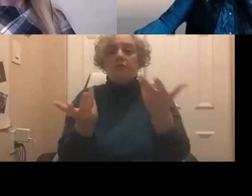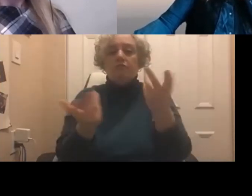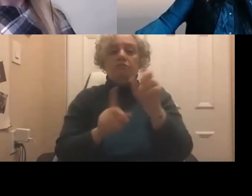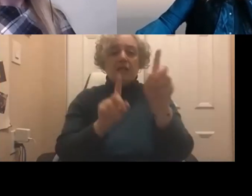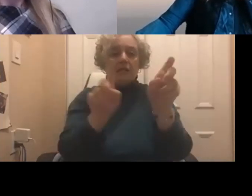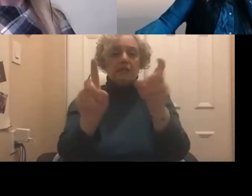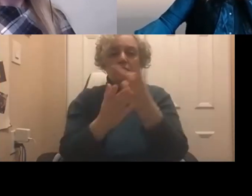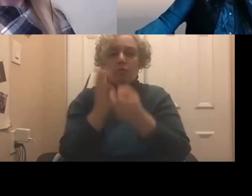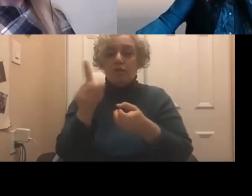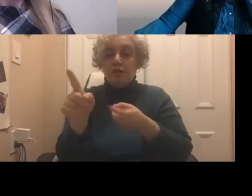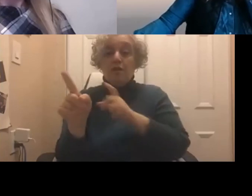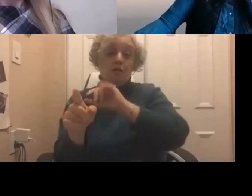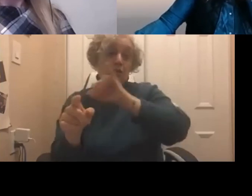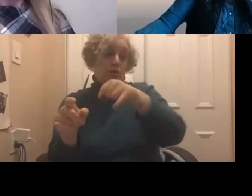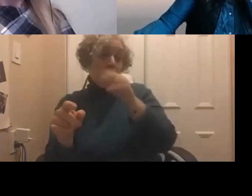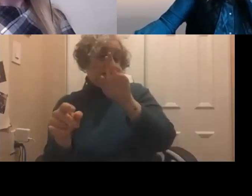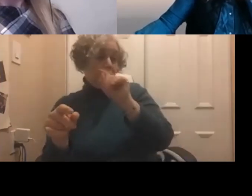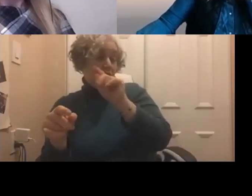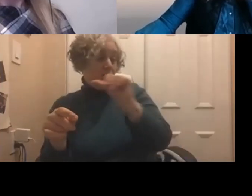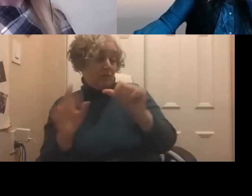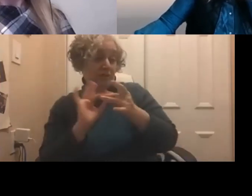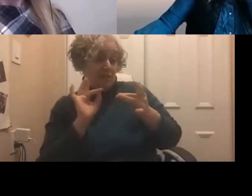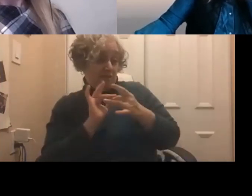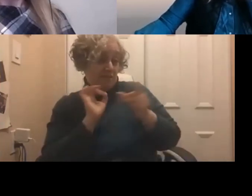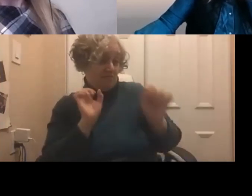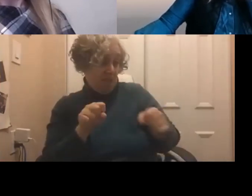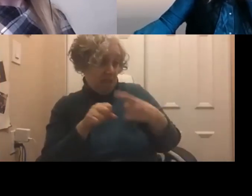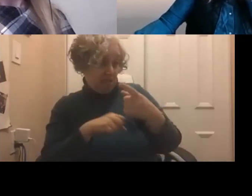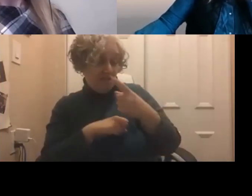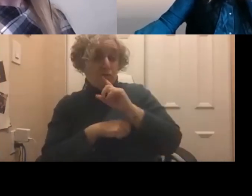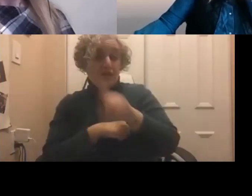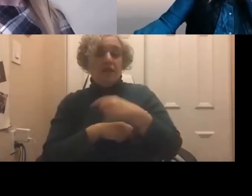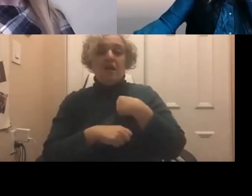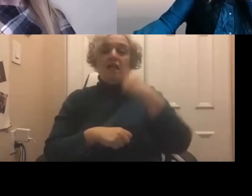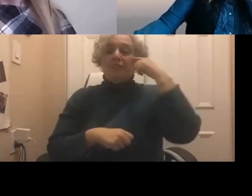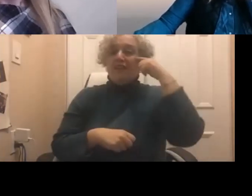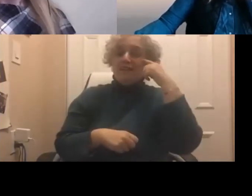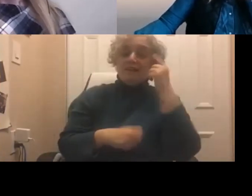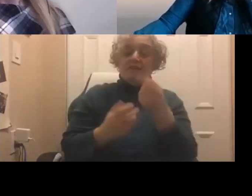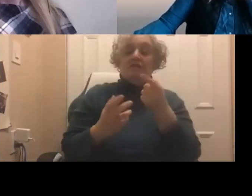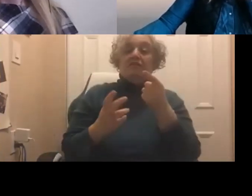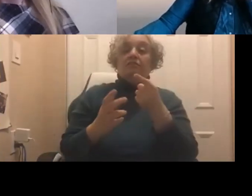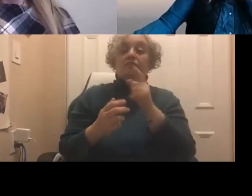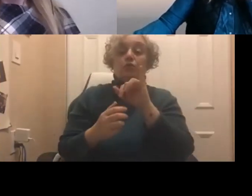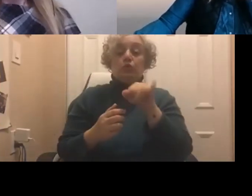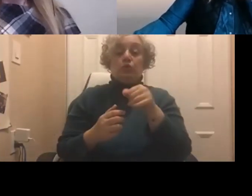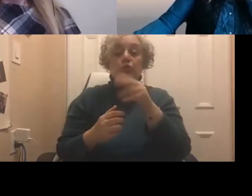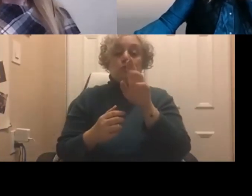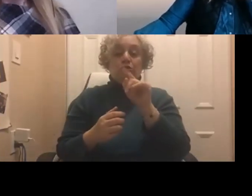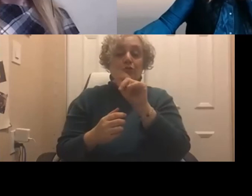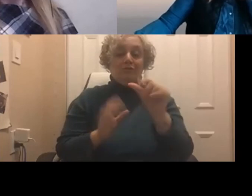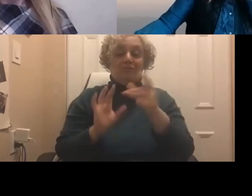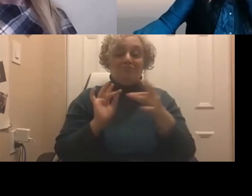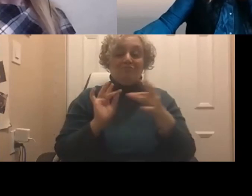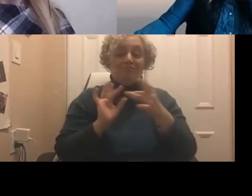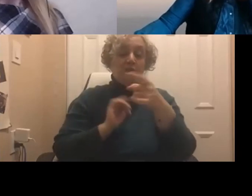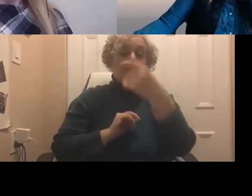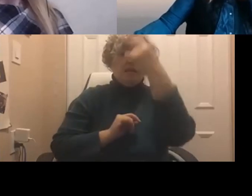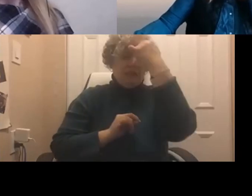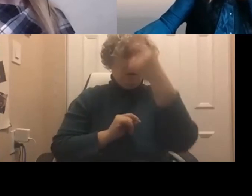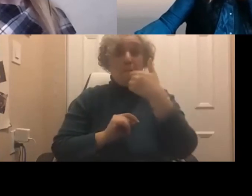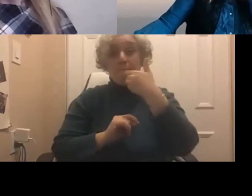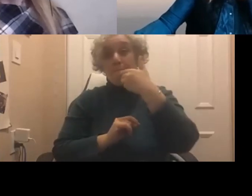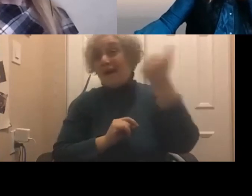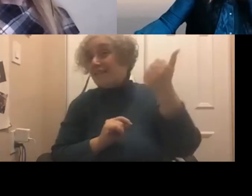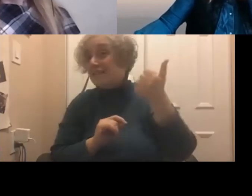Can I, can I say something? I think one of the things we have to stop thinking about is what is the best, what is the most,